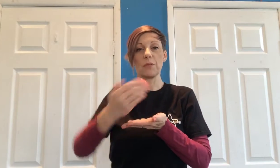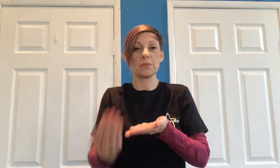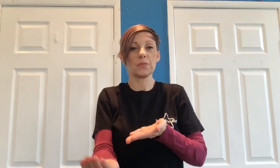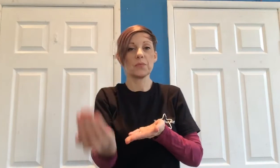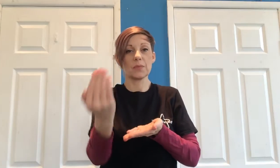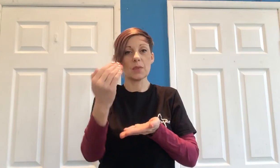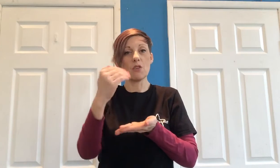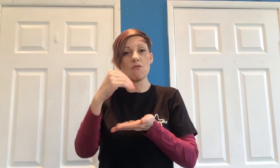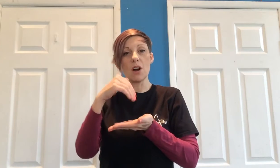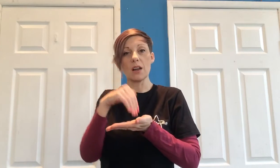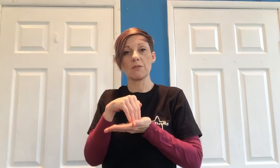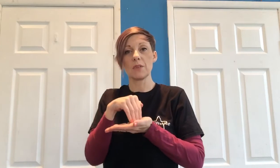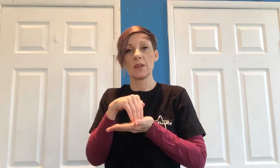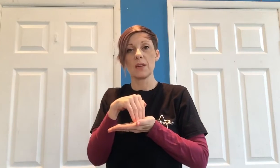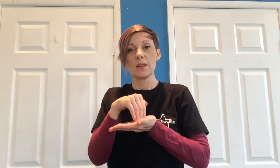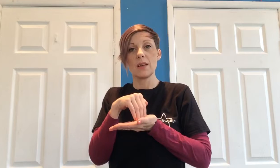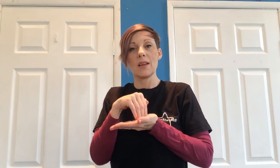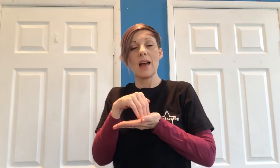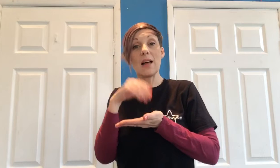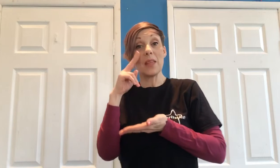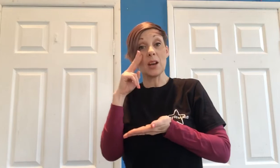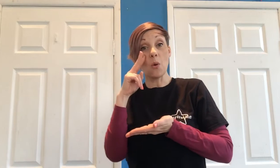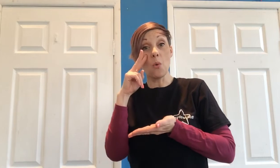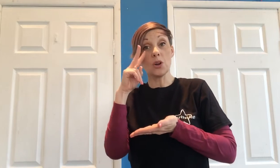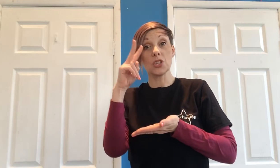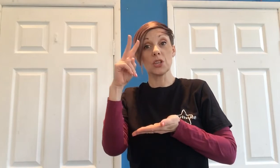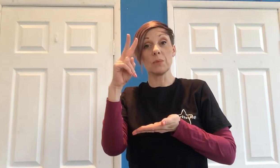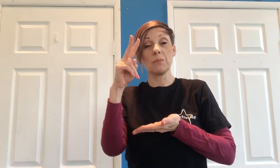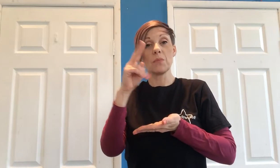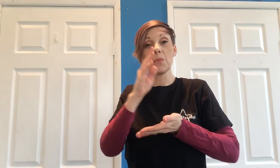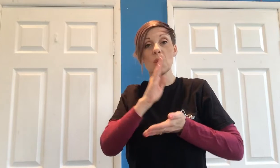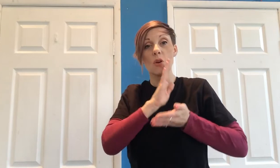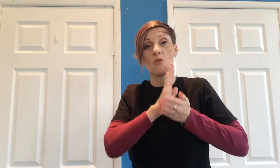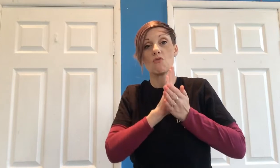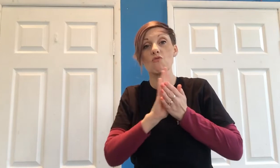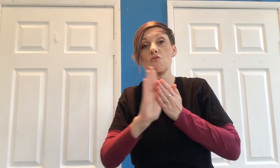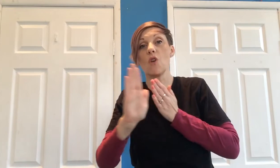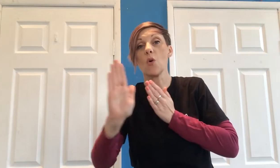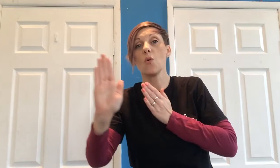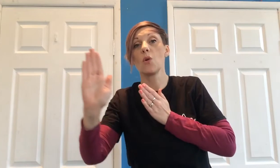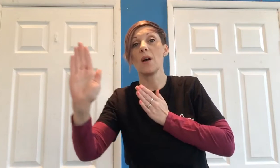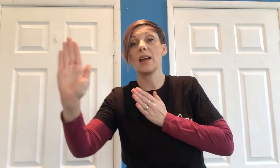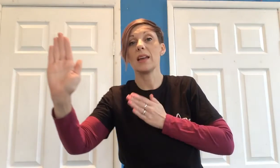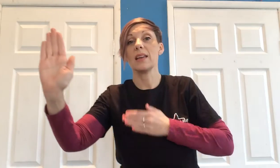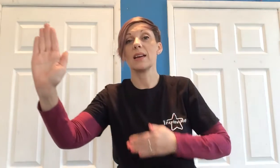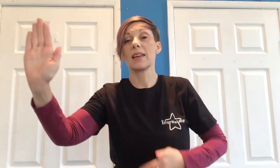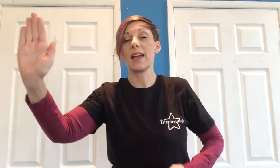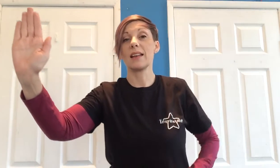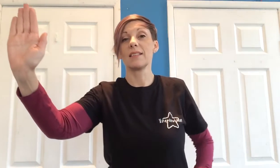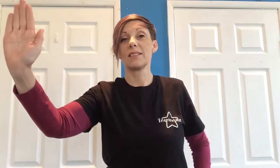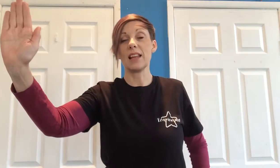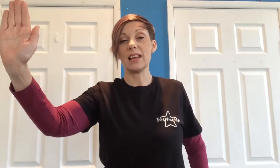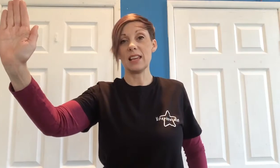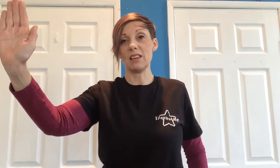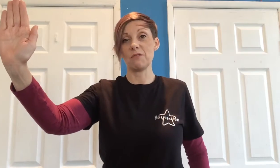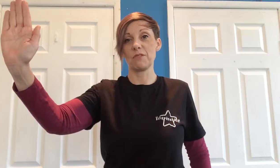arrive and then I'll watch them roll away again they leave